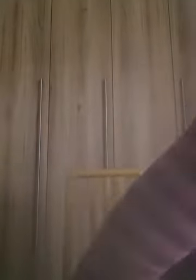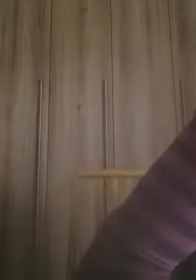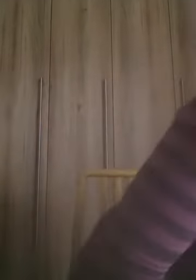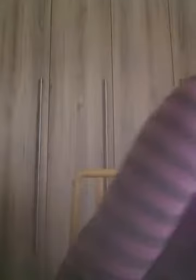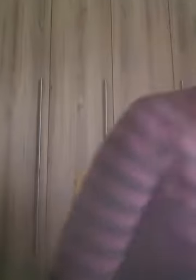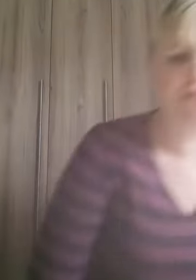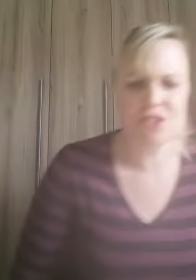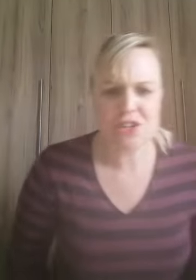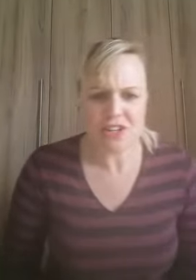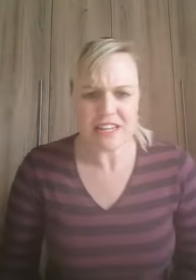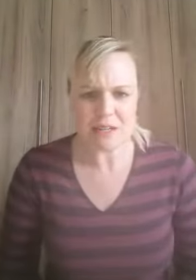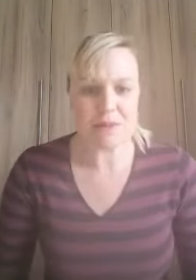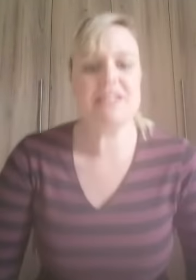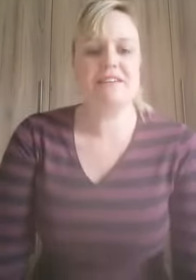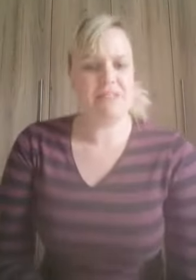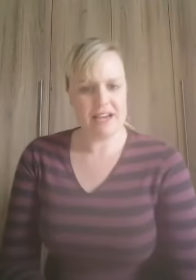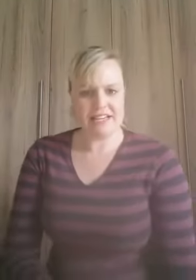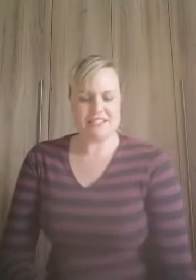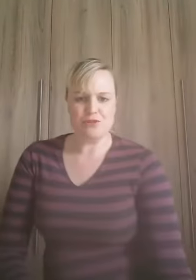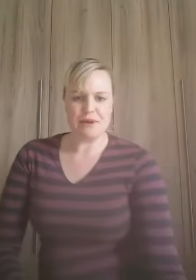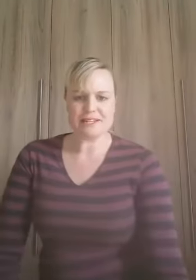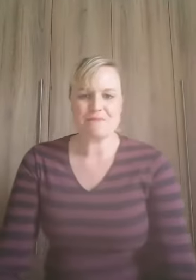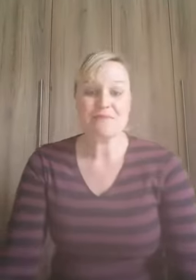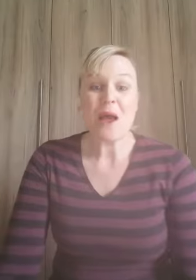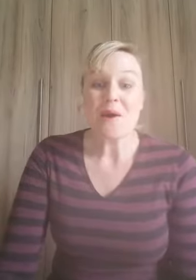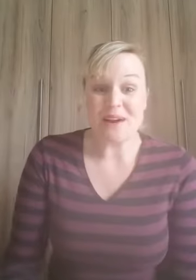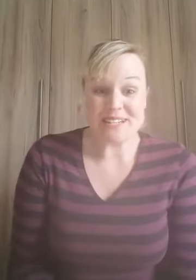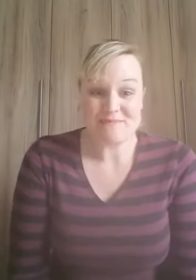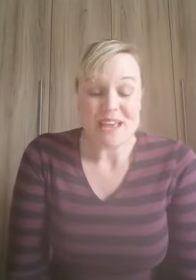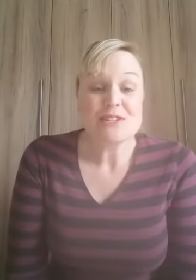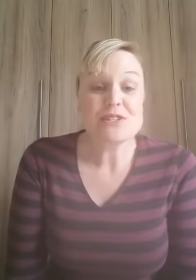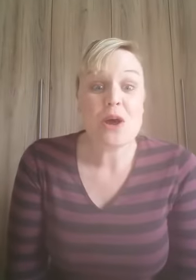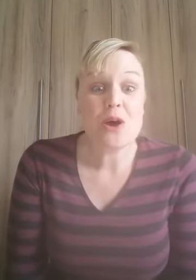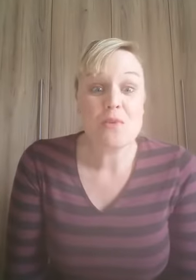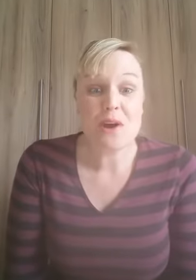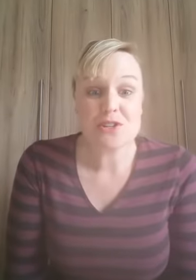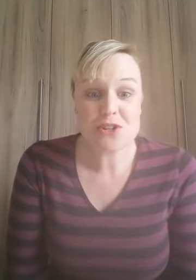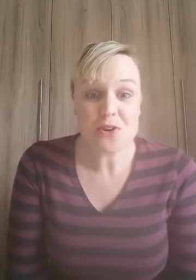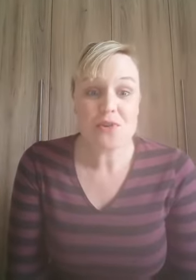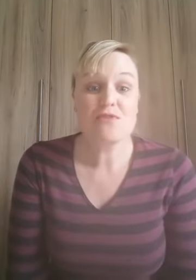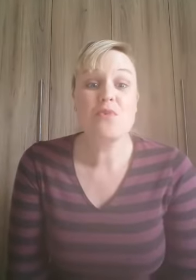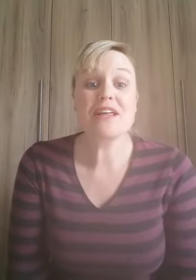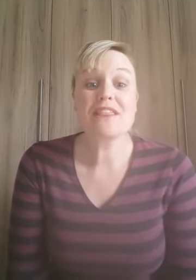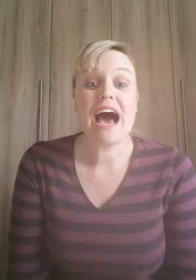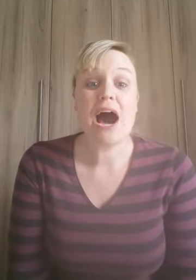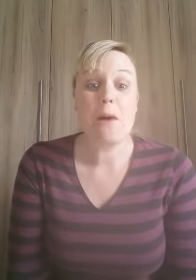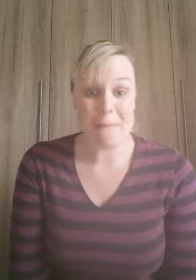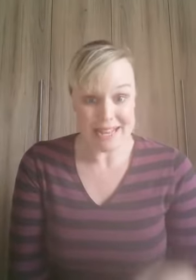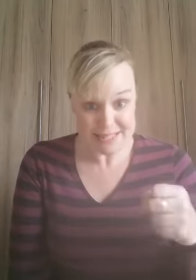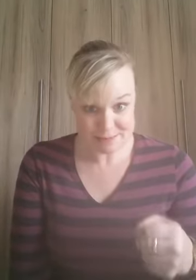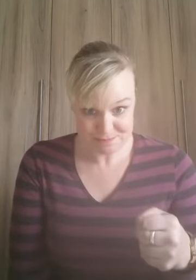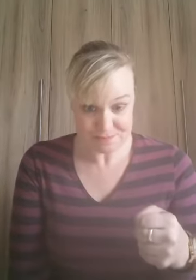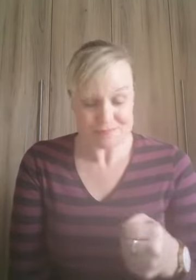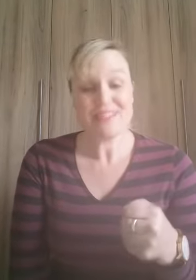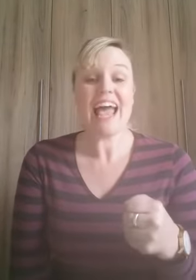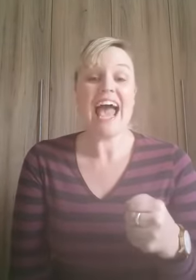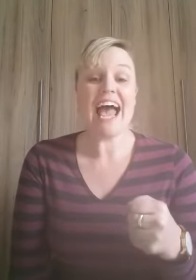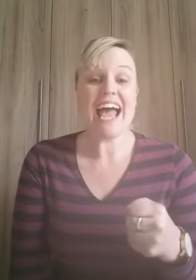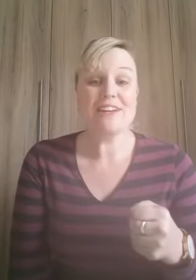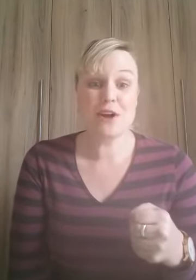close this curtain a little bit yeah yeah I can see you better right so we're going to start off with our mugs and you're